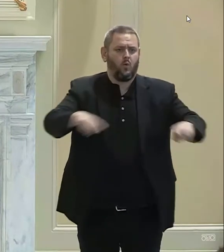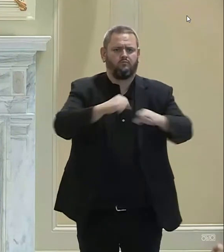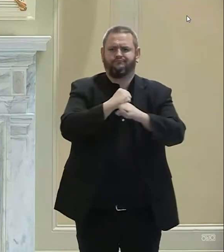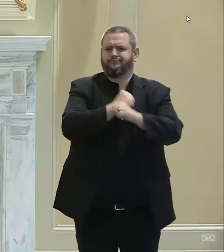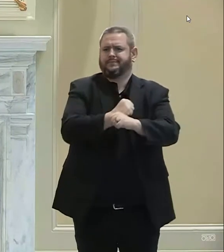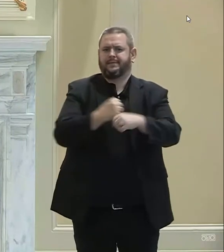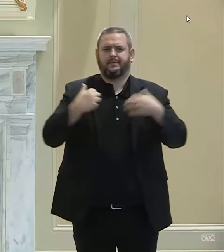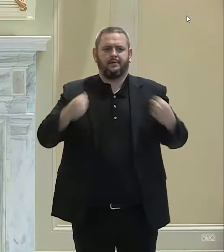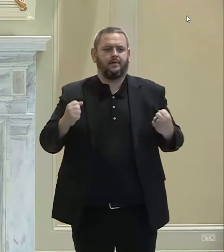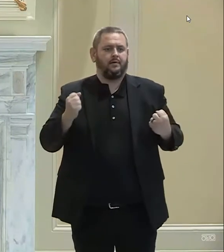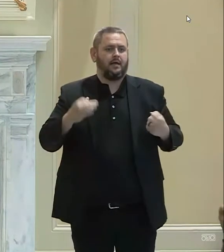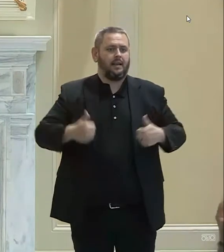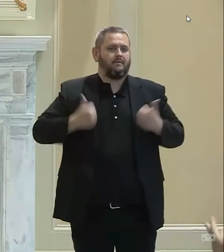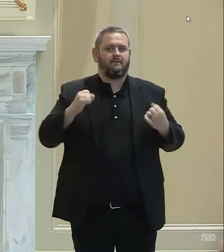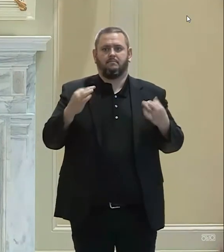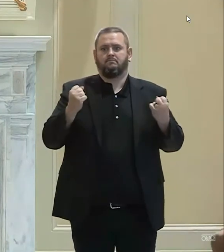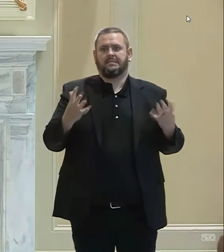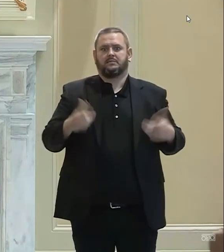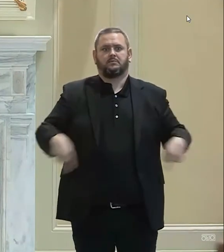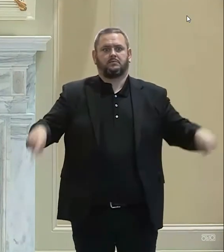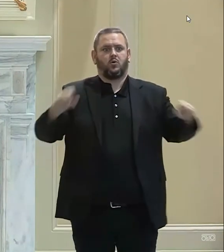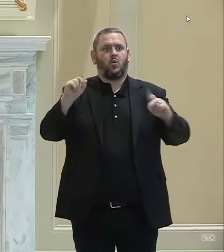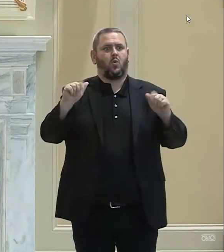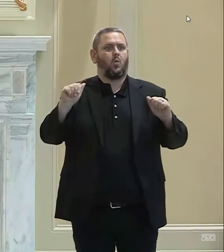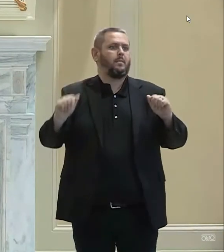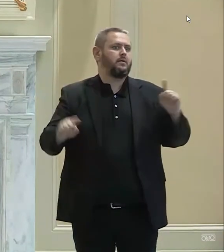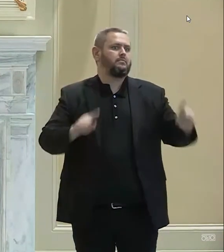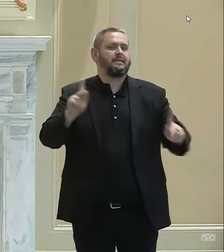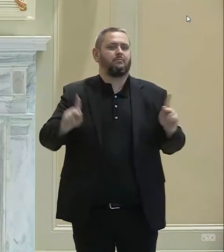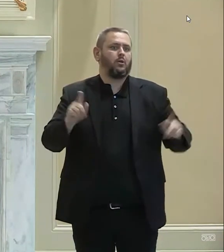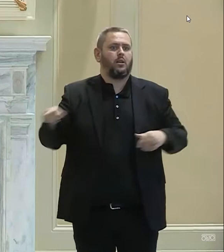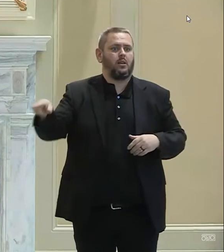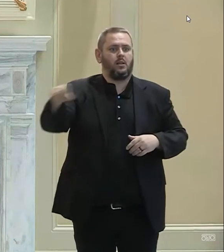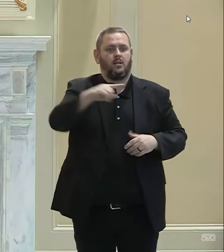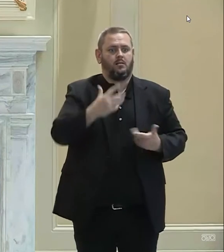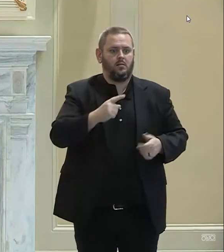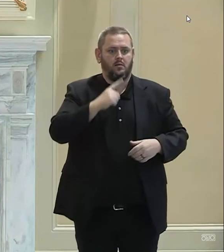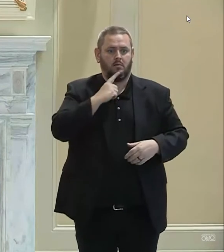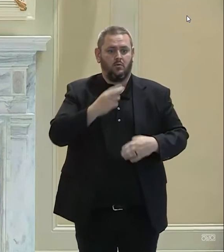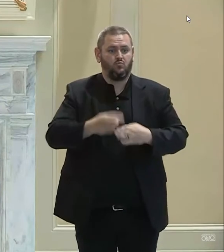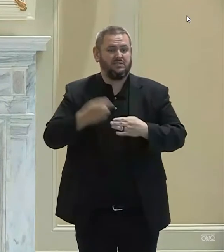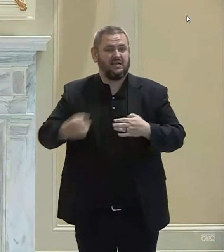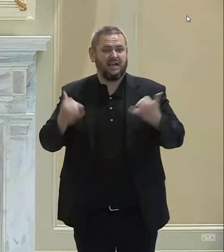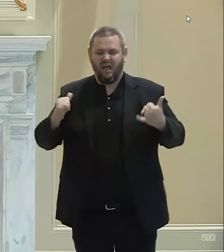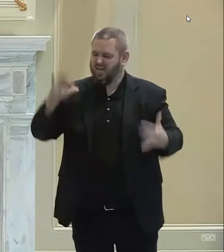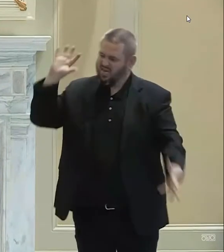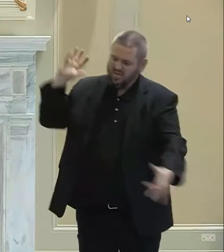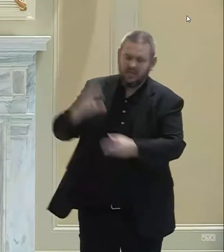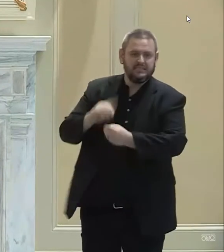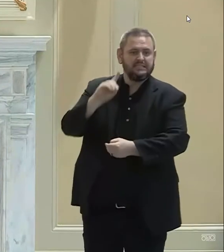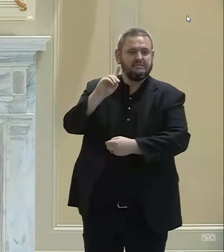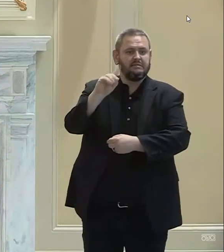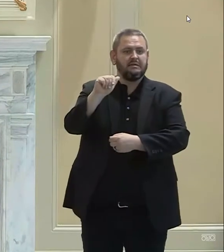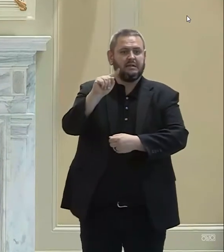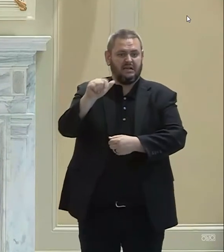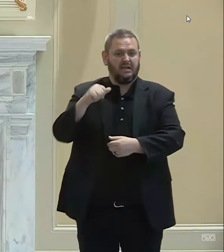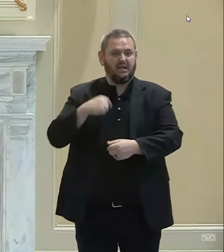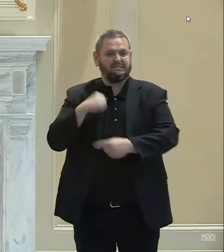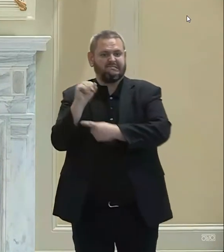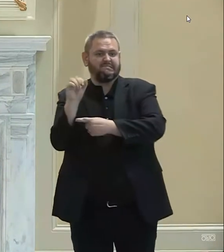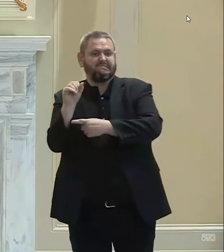Oklahomans. We're seeing the results in our data. Today, we've had just 194